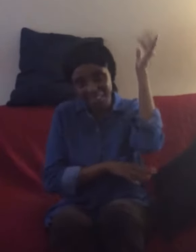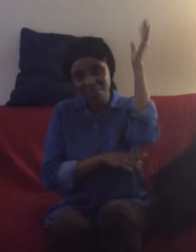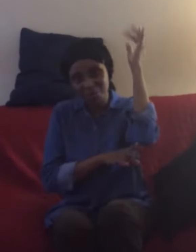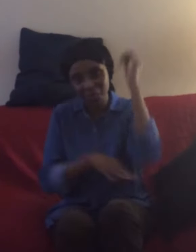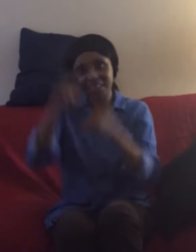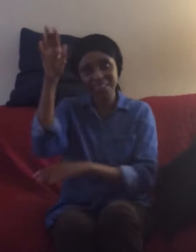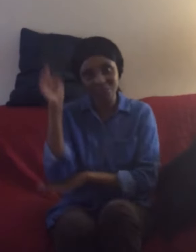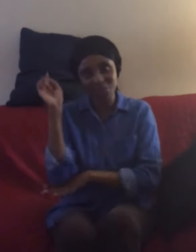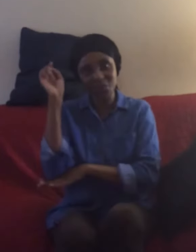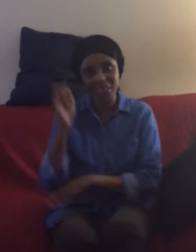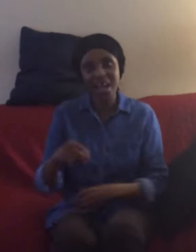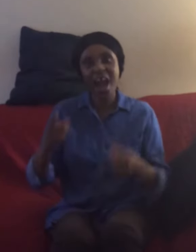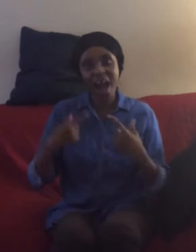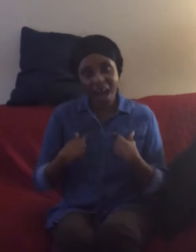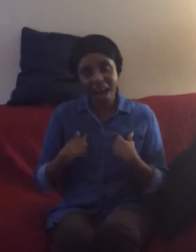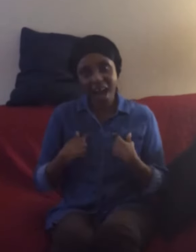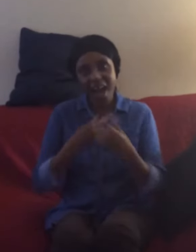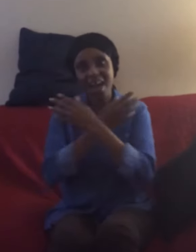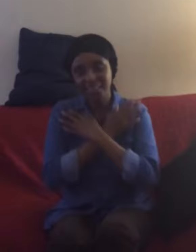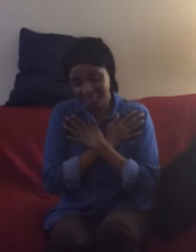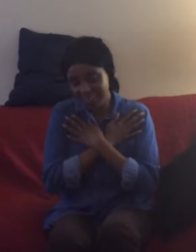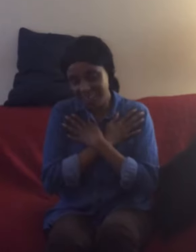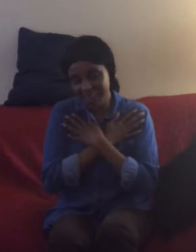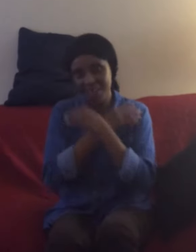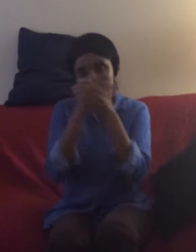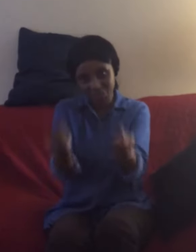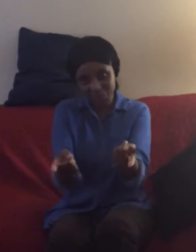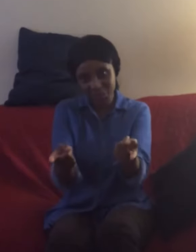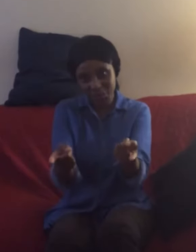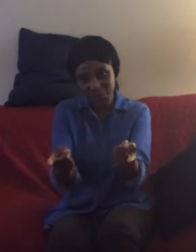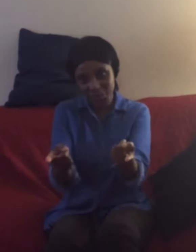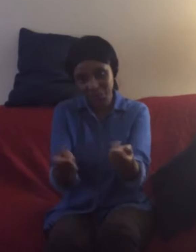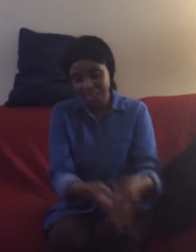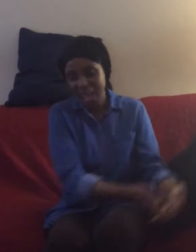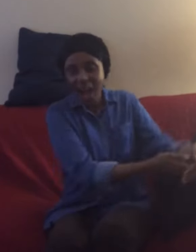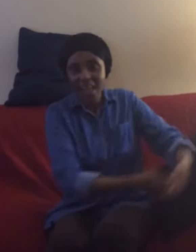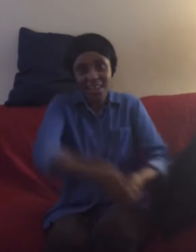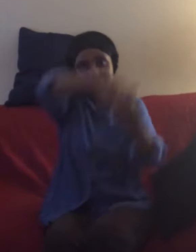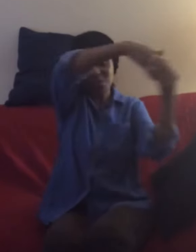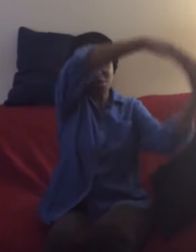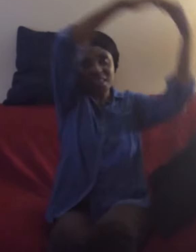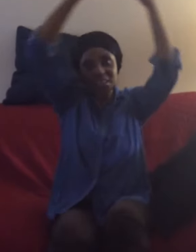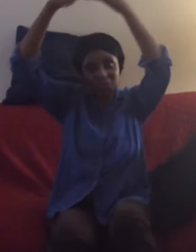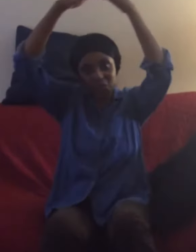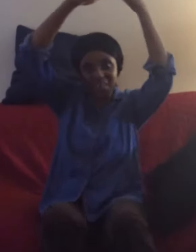skidamarinkadinkadoo skidamarinkadoo i love you i love you in the morning